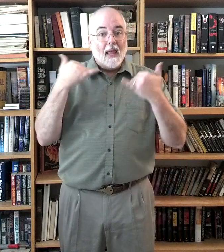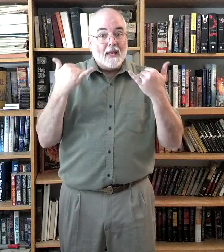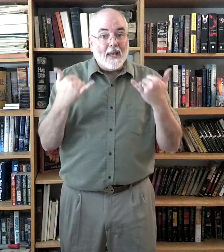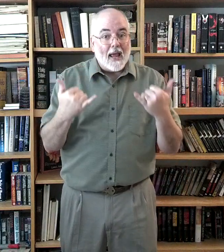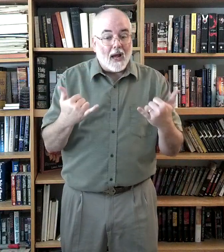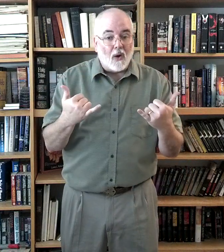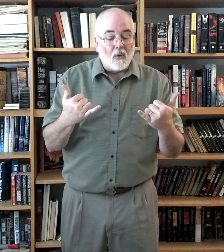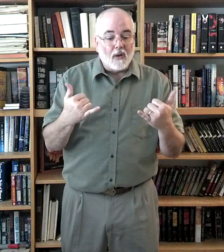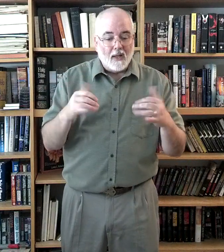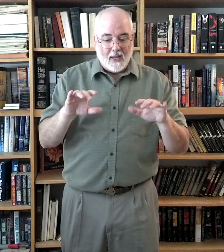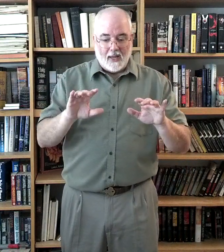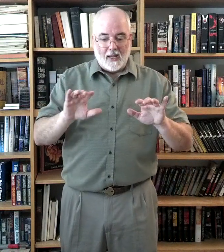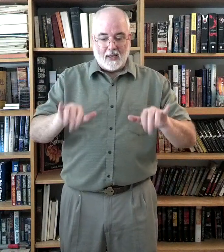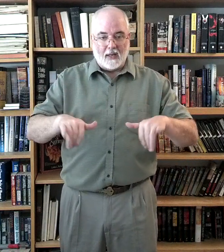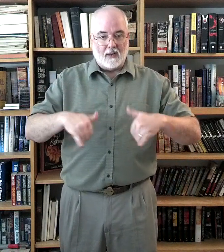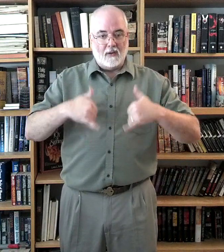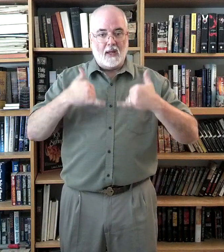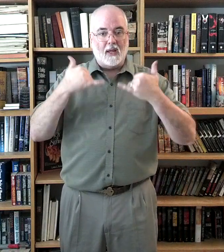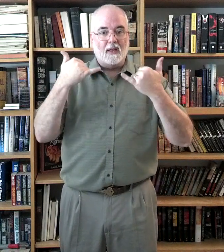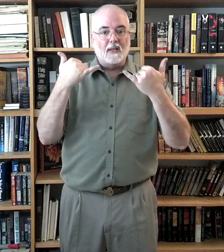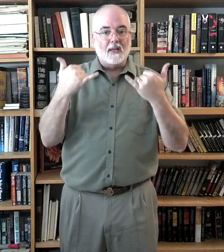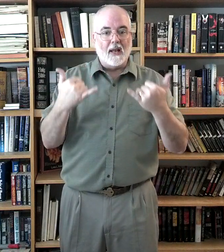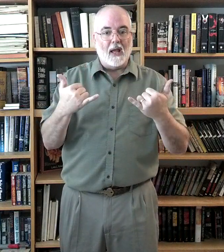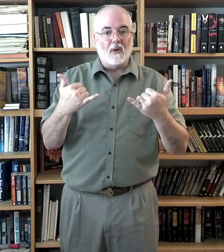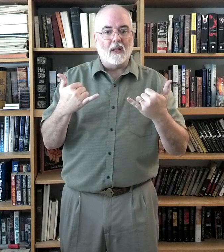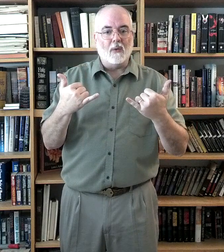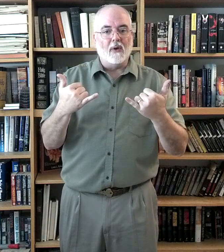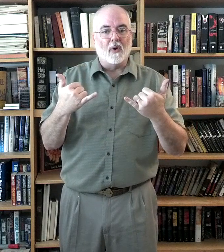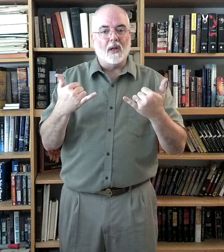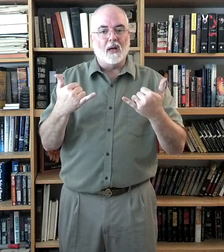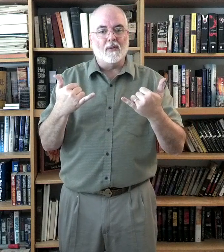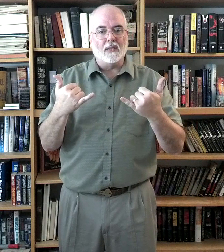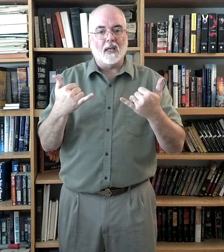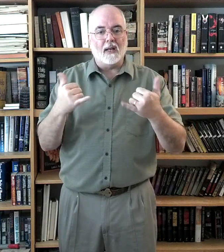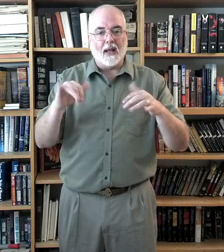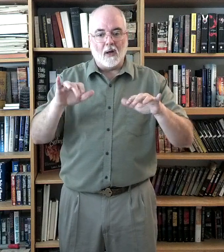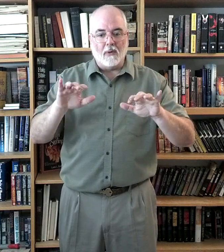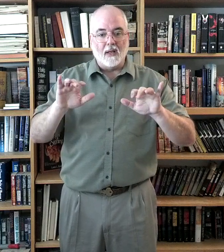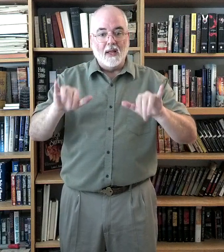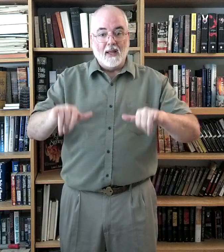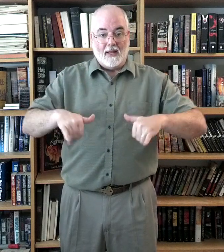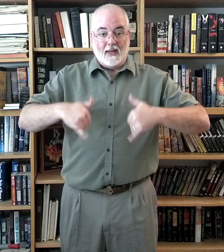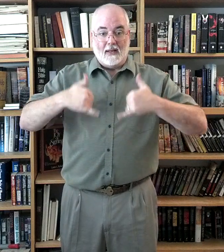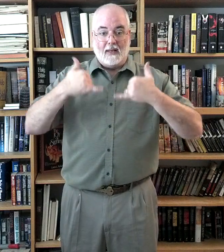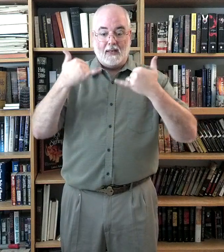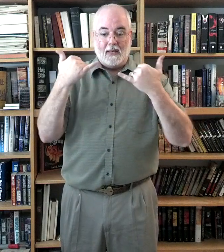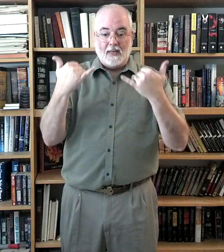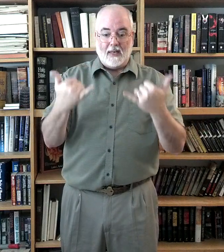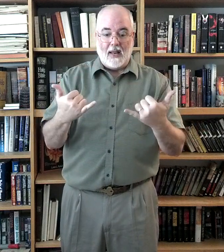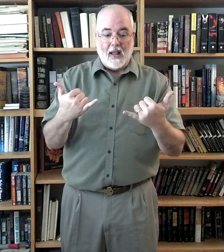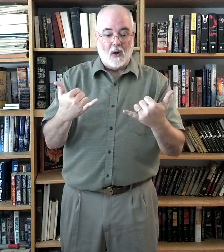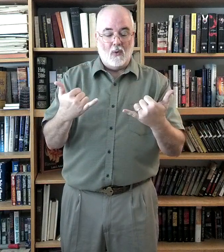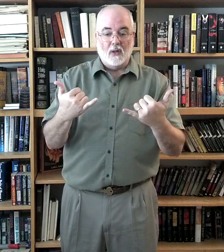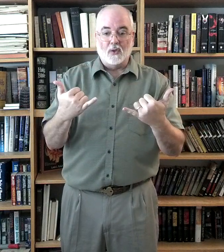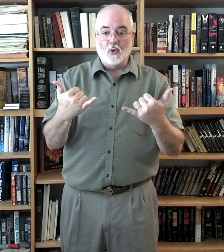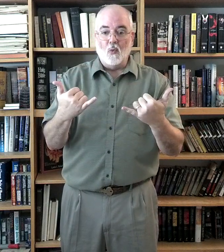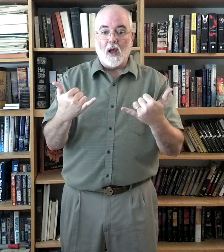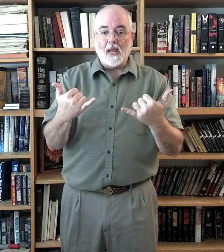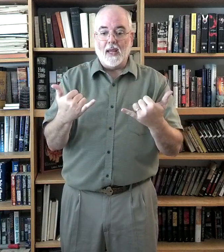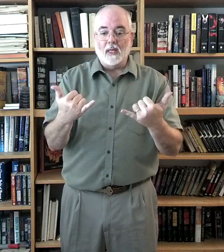Now. Okay? Now. And I think we have already covered the sign now. But. Now. Two Y hands